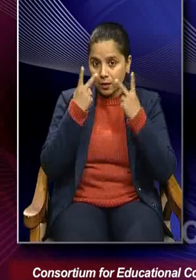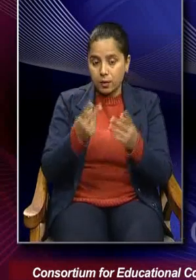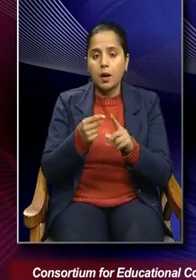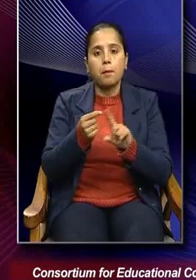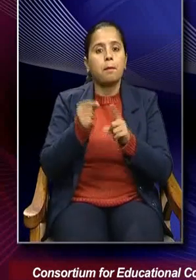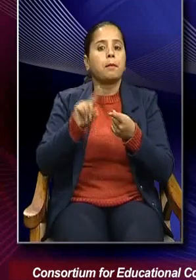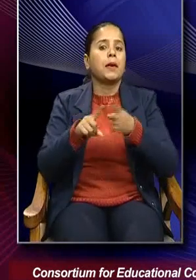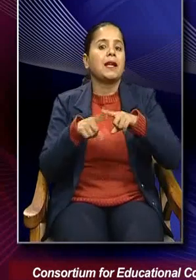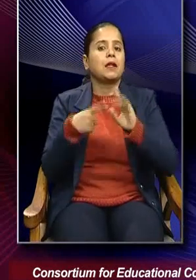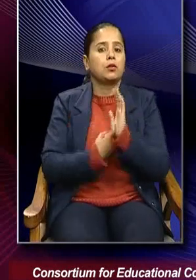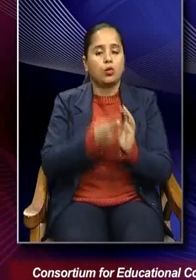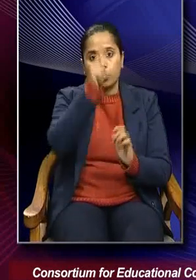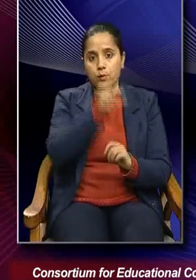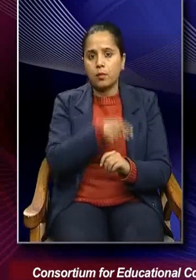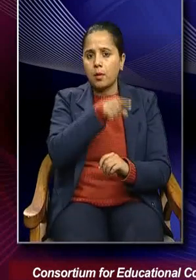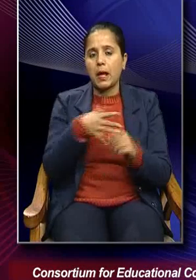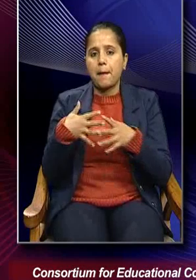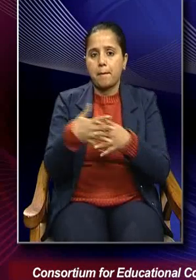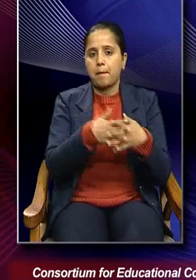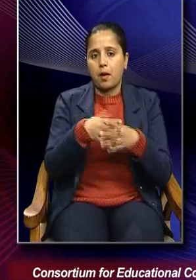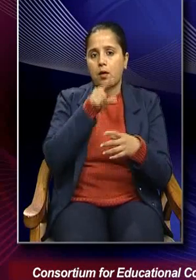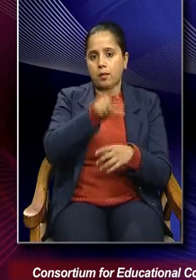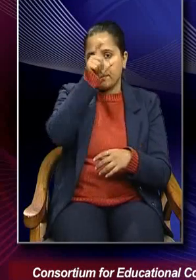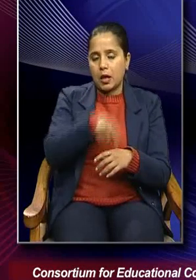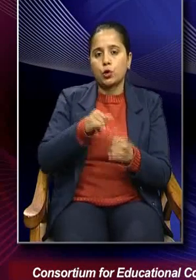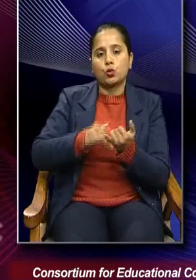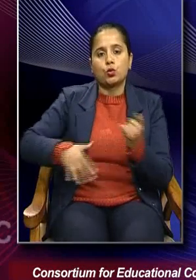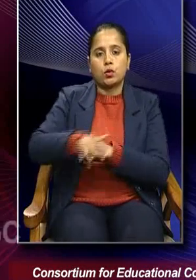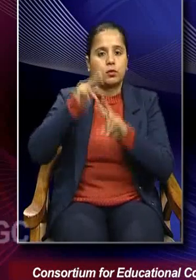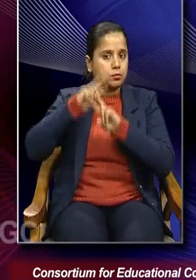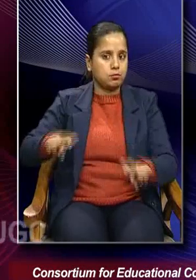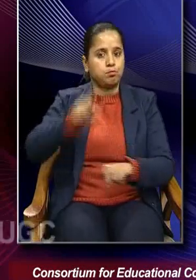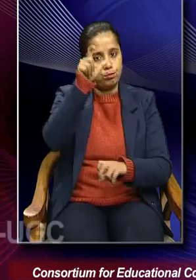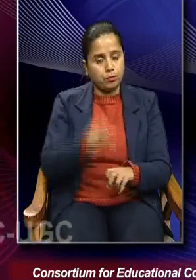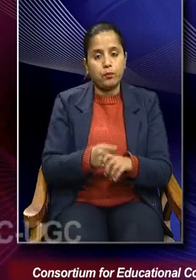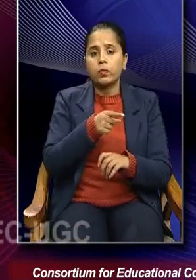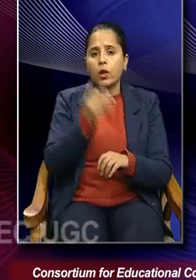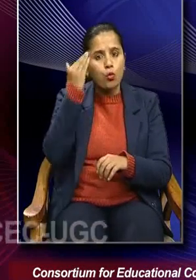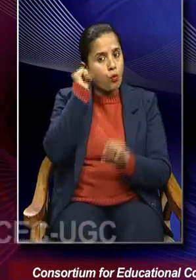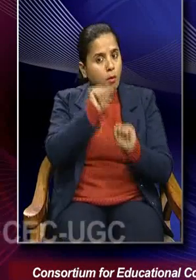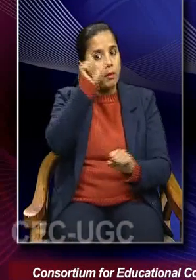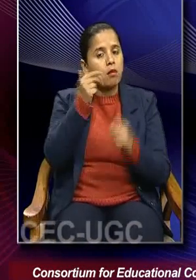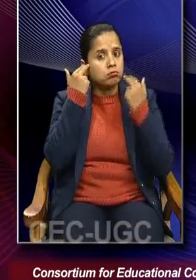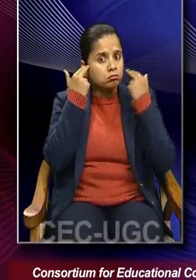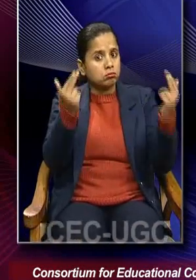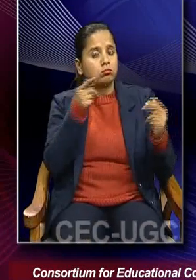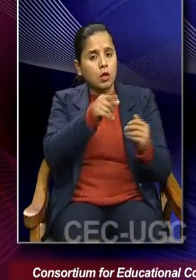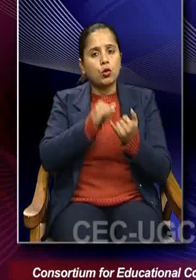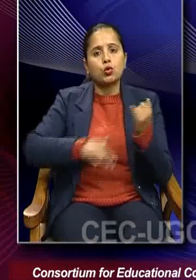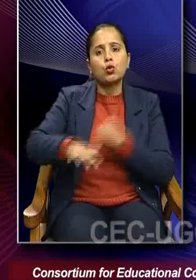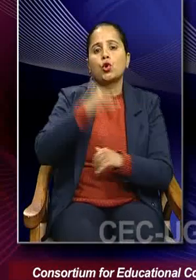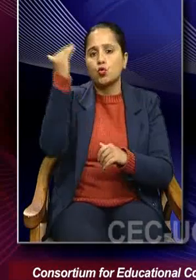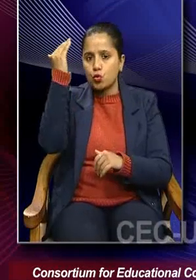Peter Ludwig Berger was an American sociologist and he is known for his work on sociology of